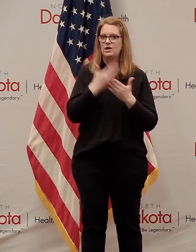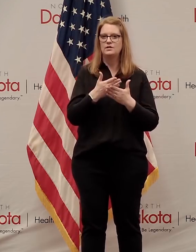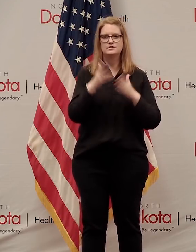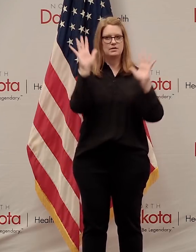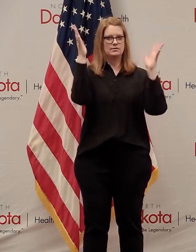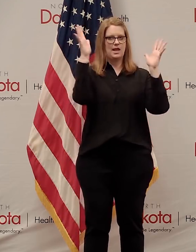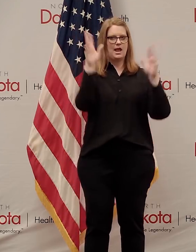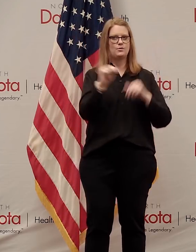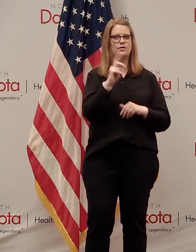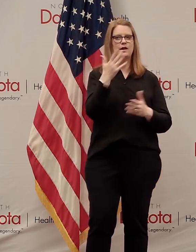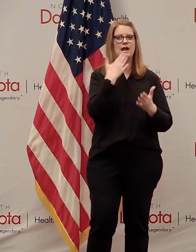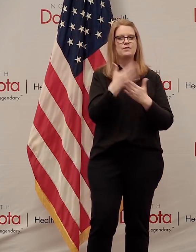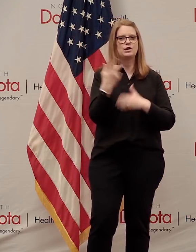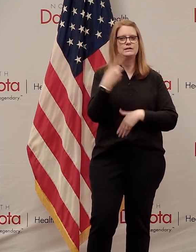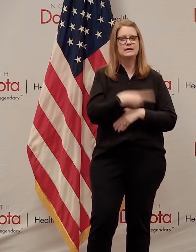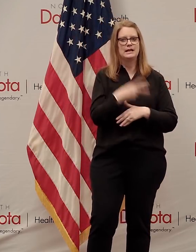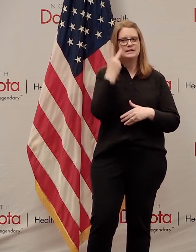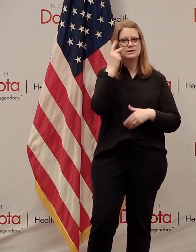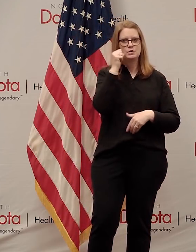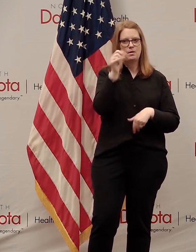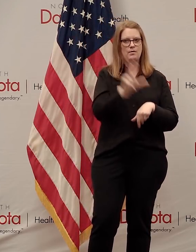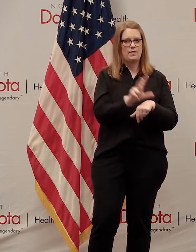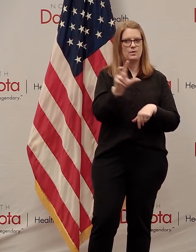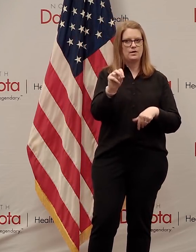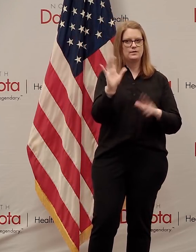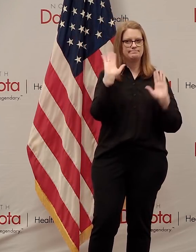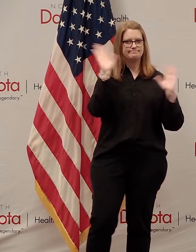Dakota. Have a great day. We'll see you tomorrow at 3.30.